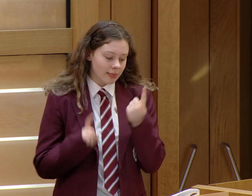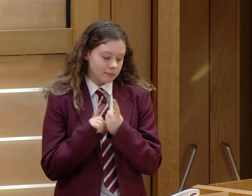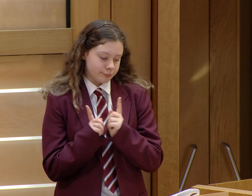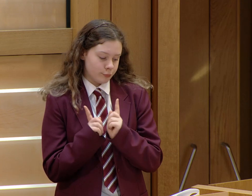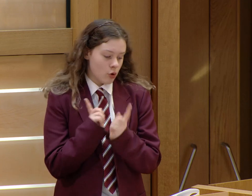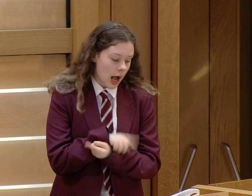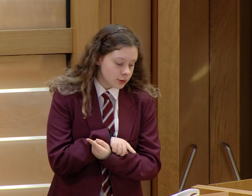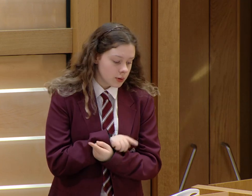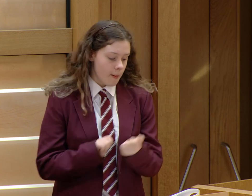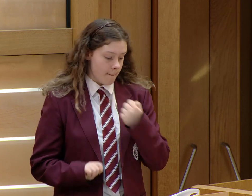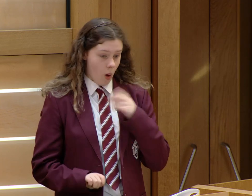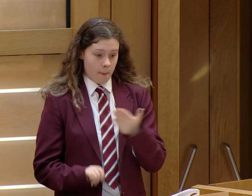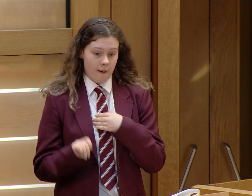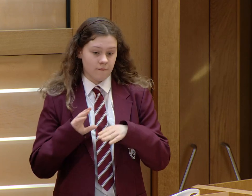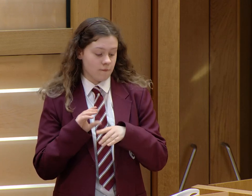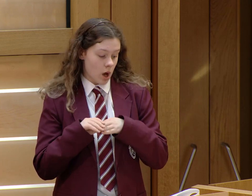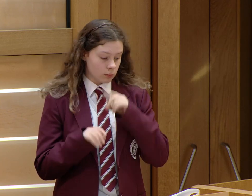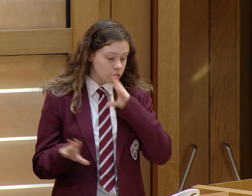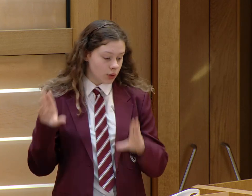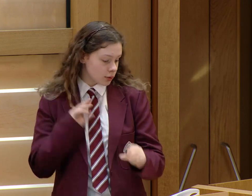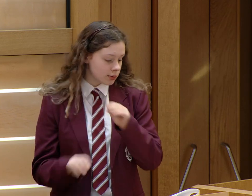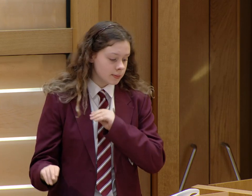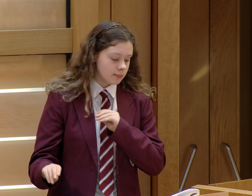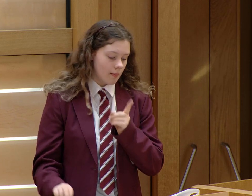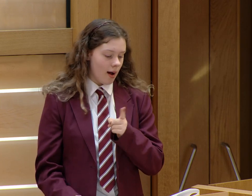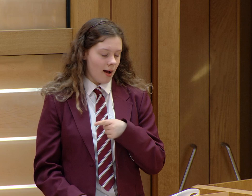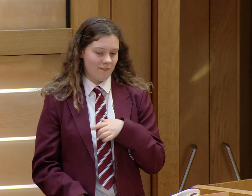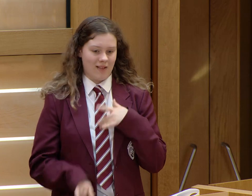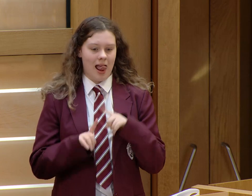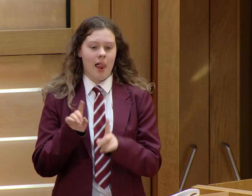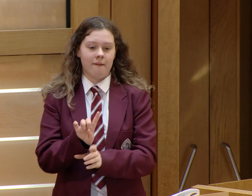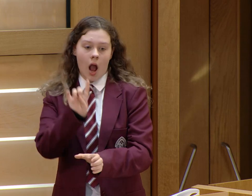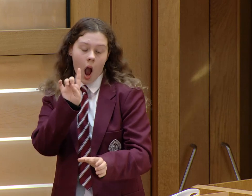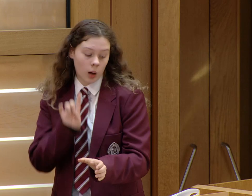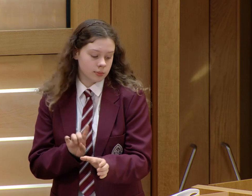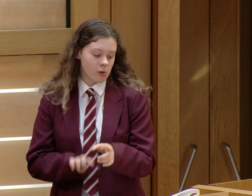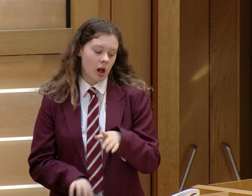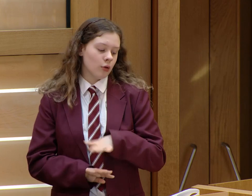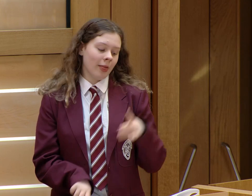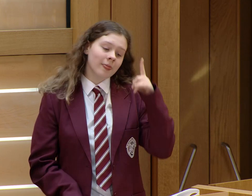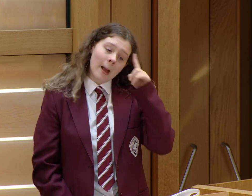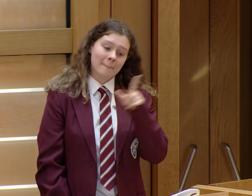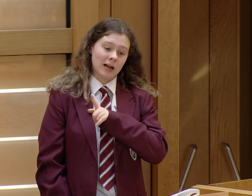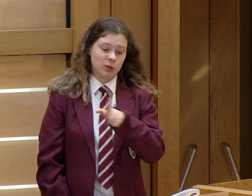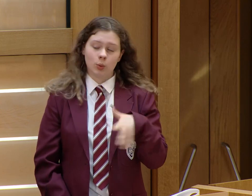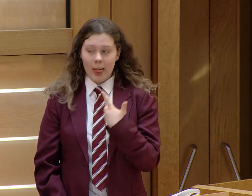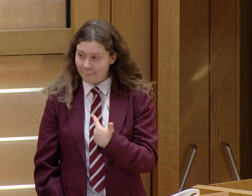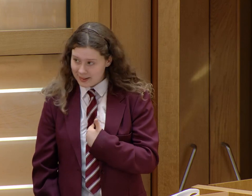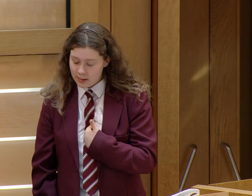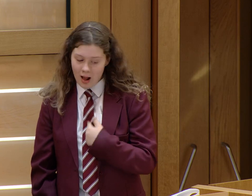Now it wasn't until I was in primary three that I noticed things change. My friends would all be talking with each other, but I felt